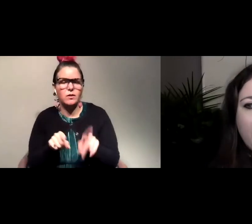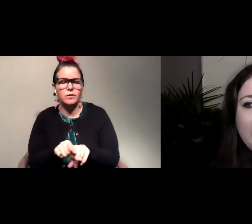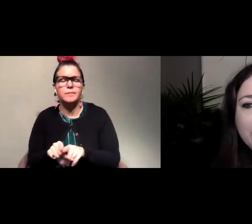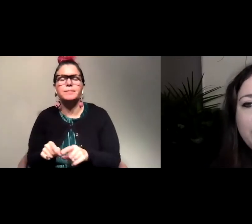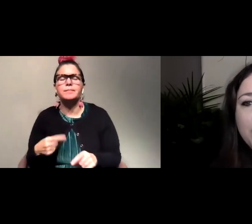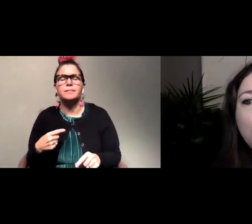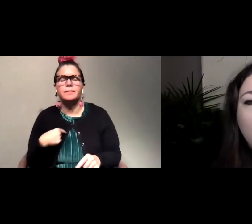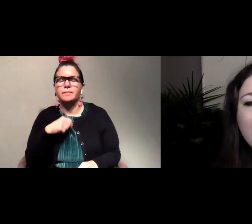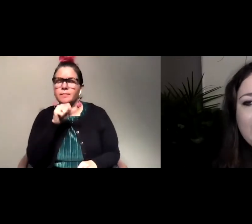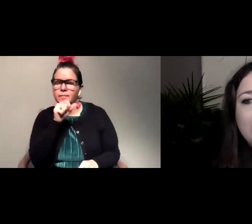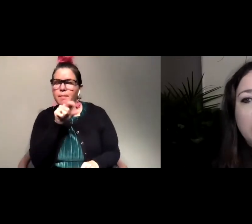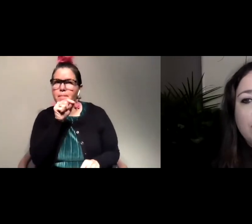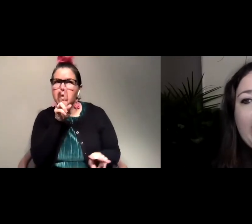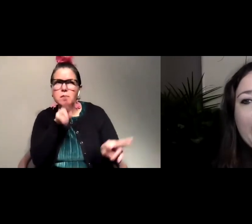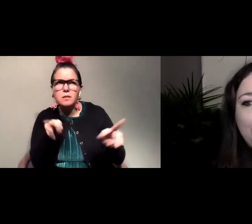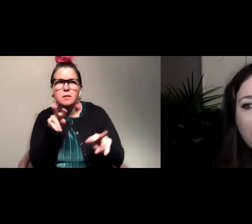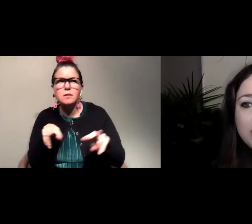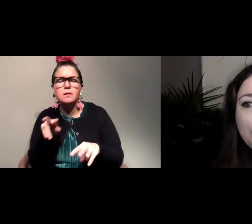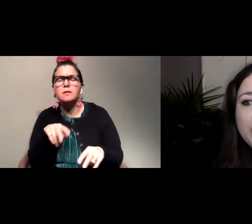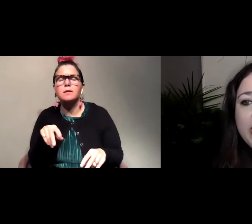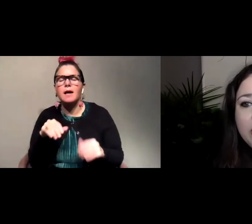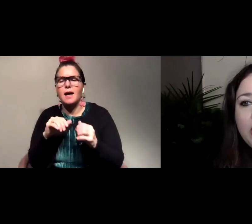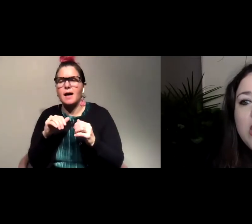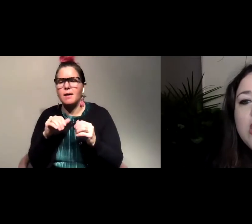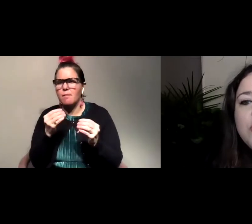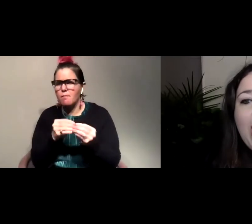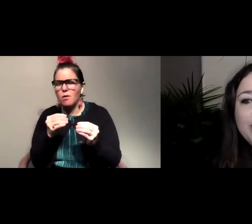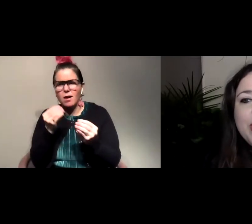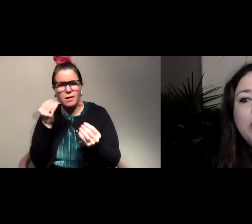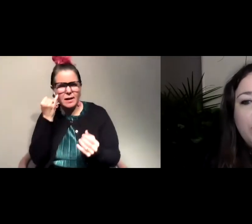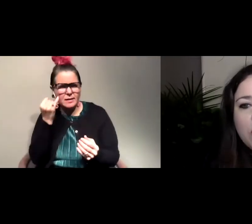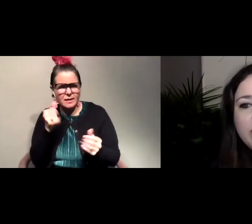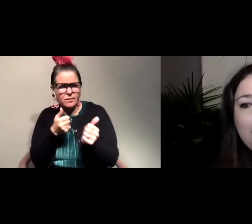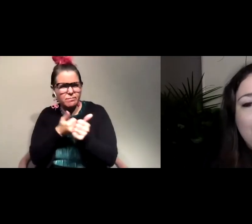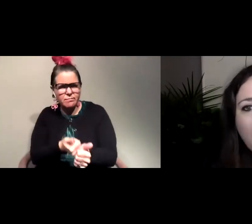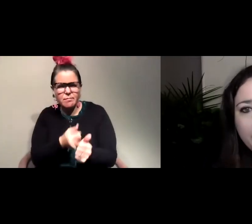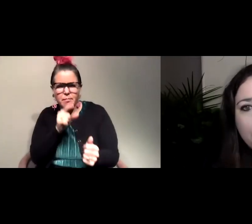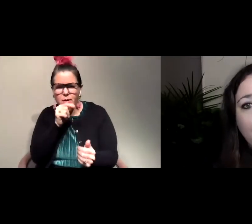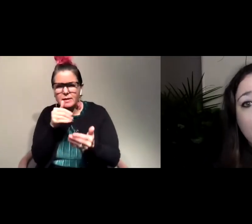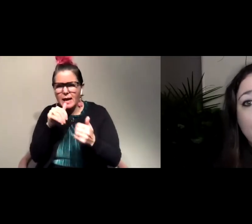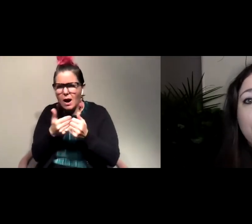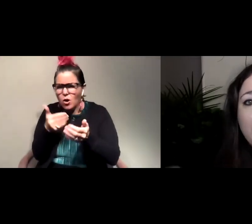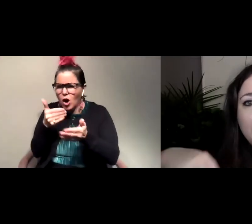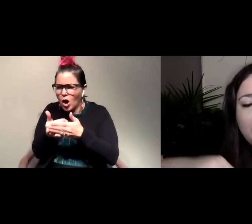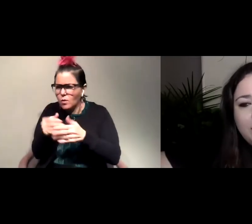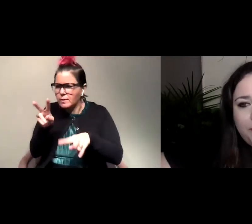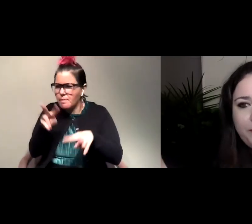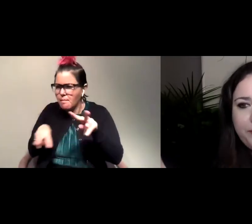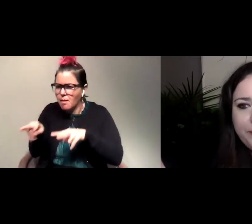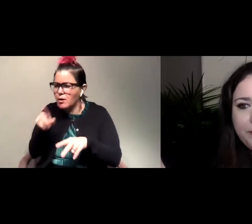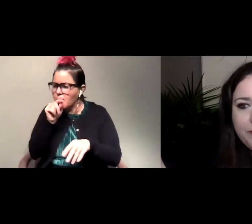birder. He's looking for more ideas on tracking birds in particular. So how do you get close and monitor bird movement?